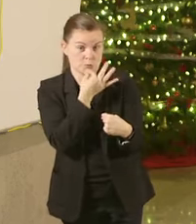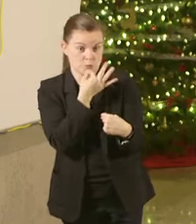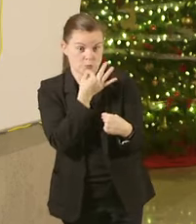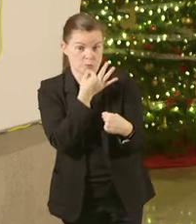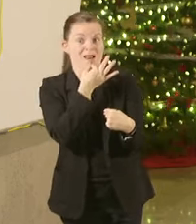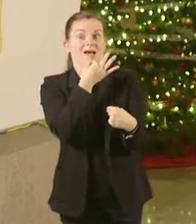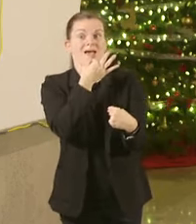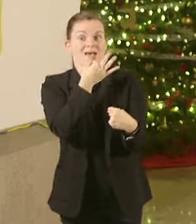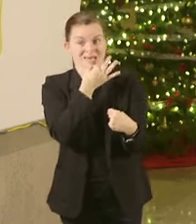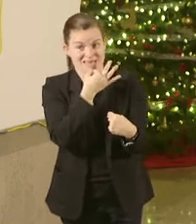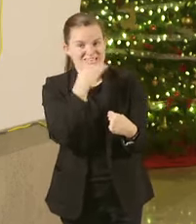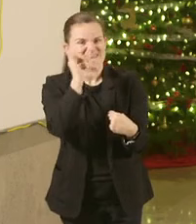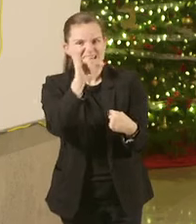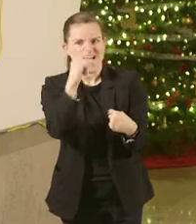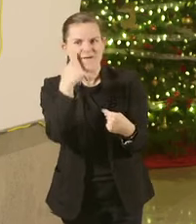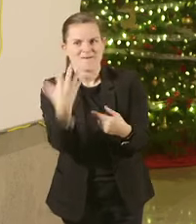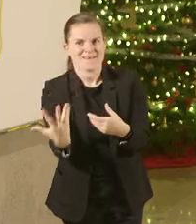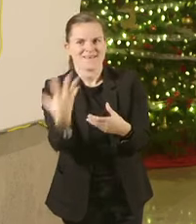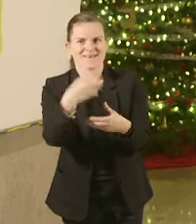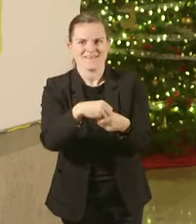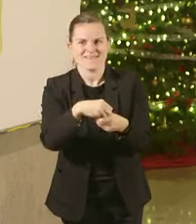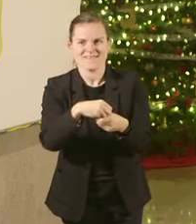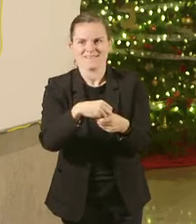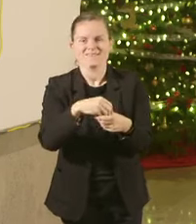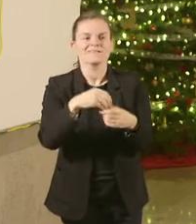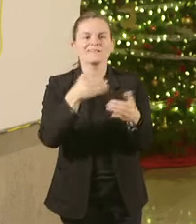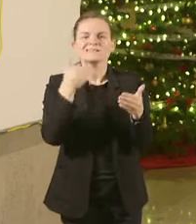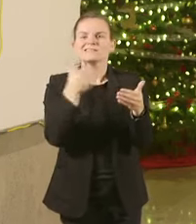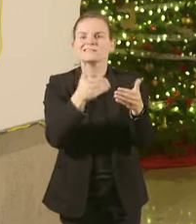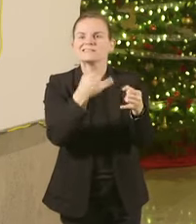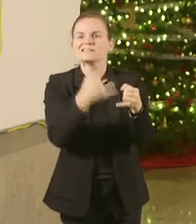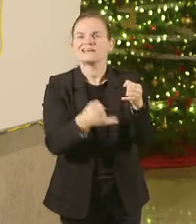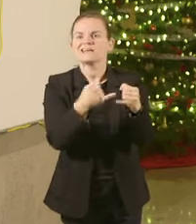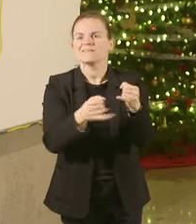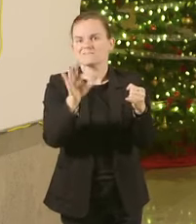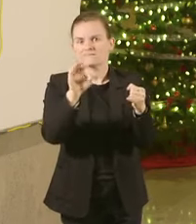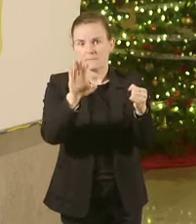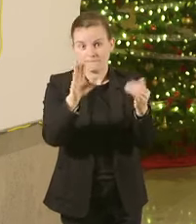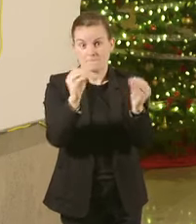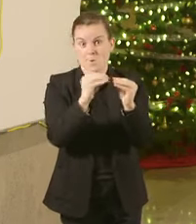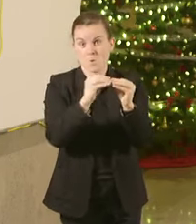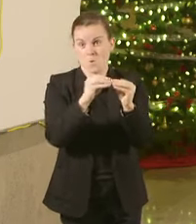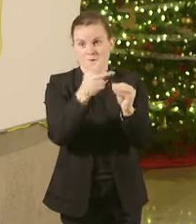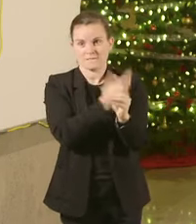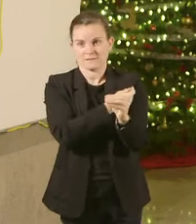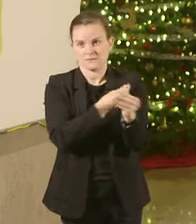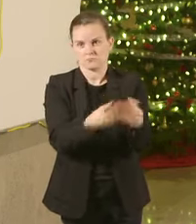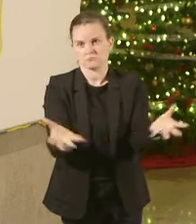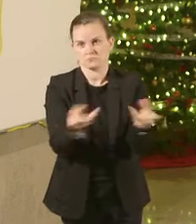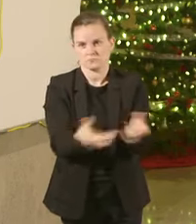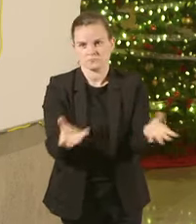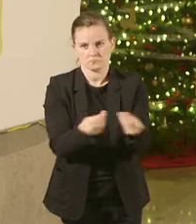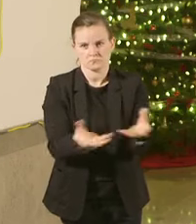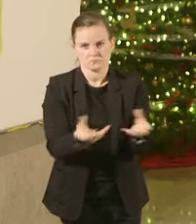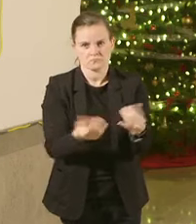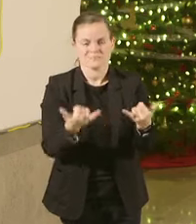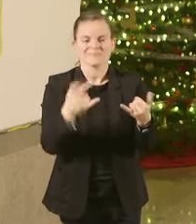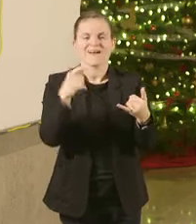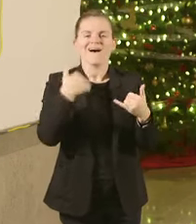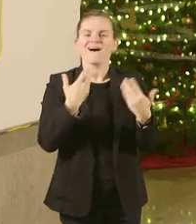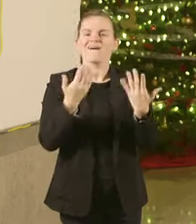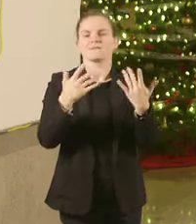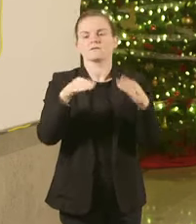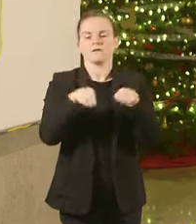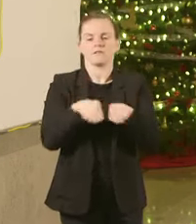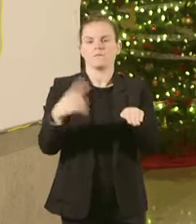and I think by the end of February the distribution of the vet that vaccine Whether it's in tier one tier two is